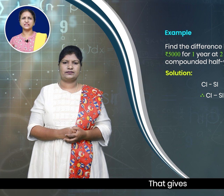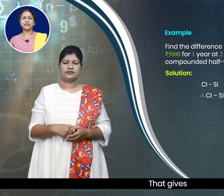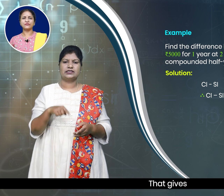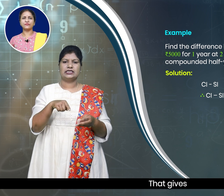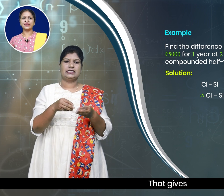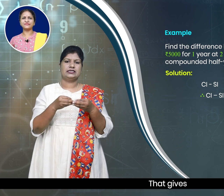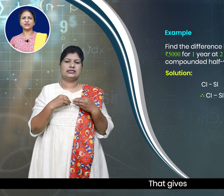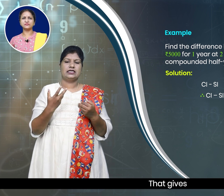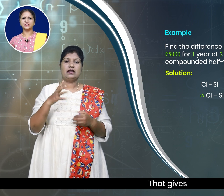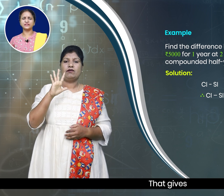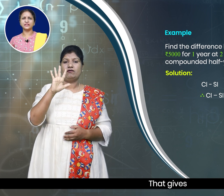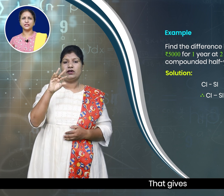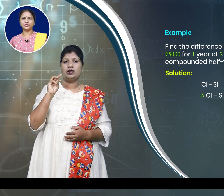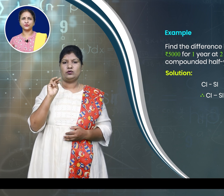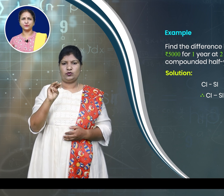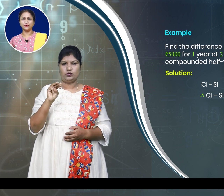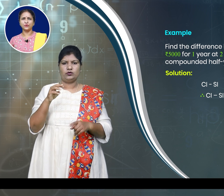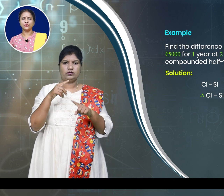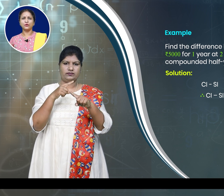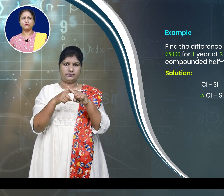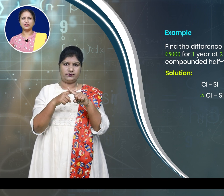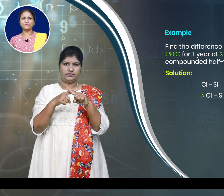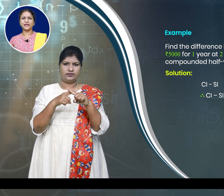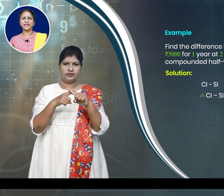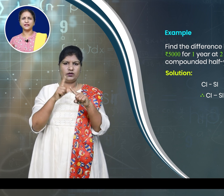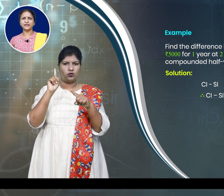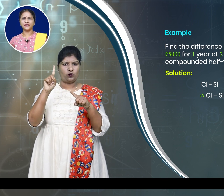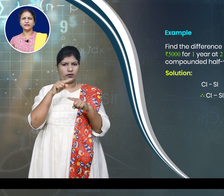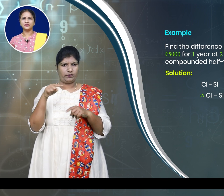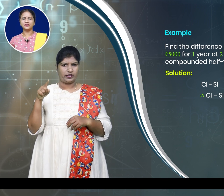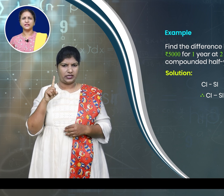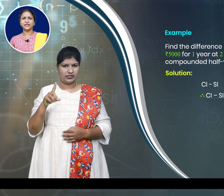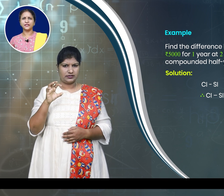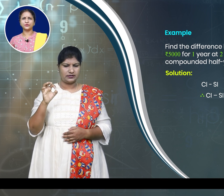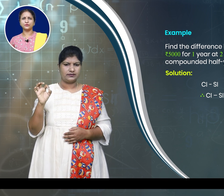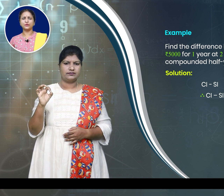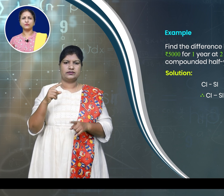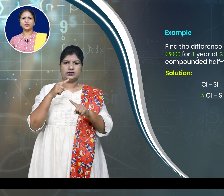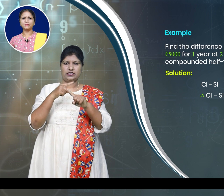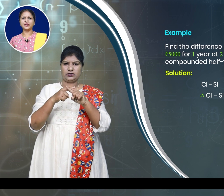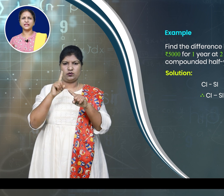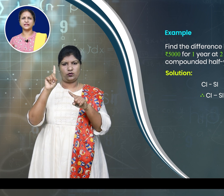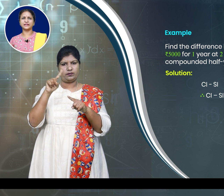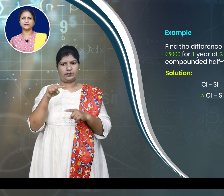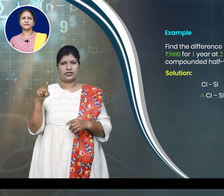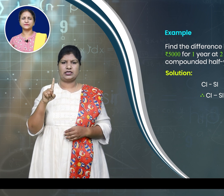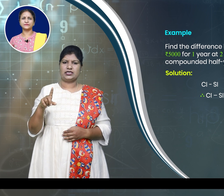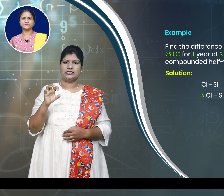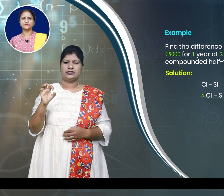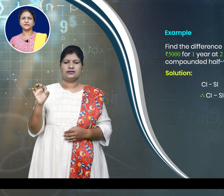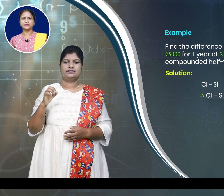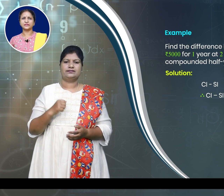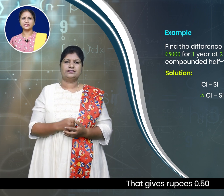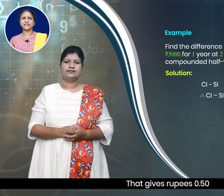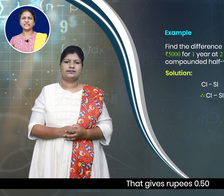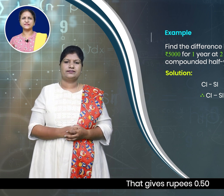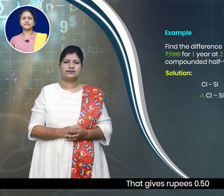5000 into 1 by 100 into 1 by 100. That gives